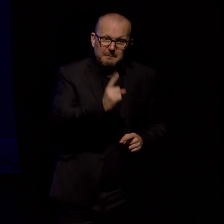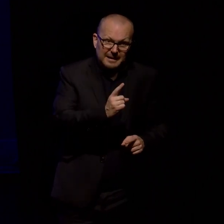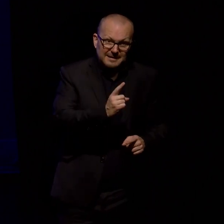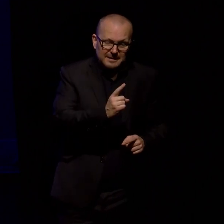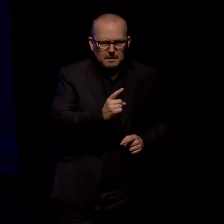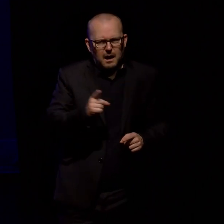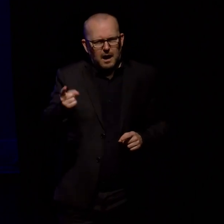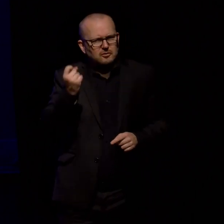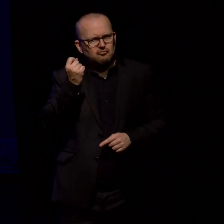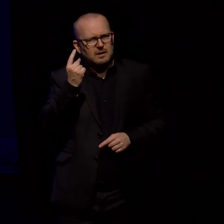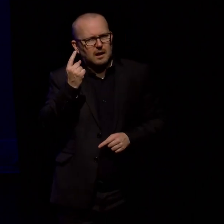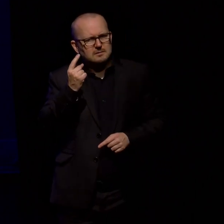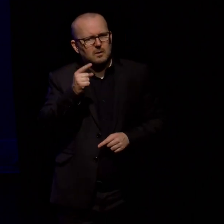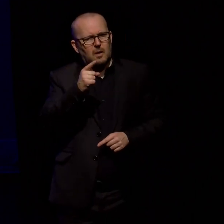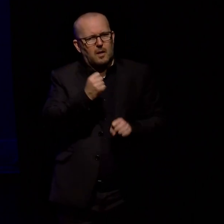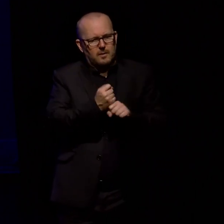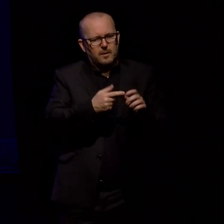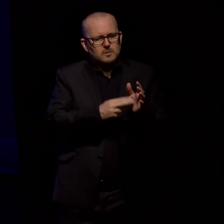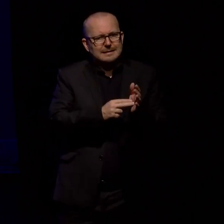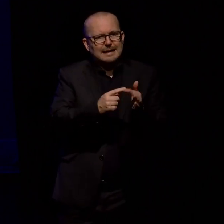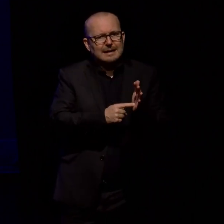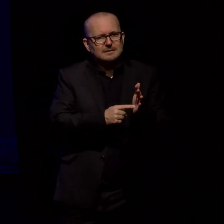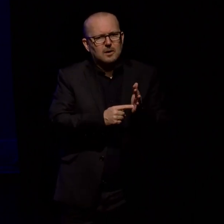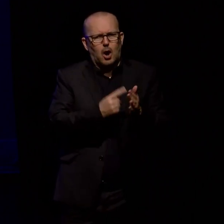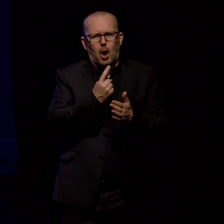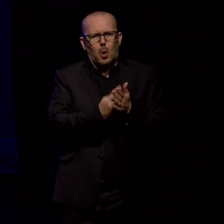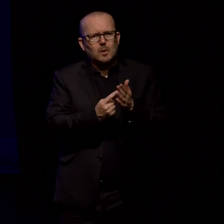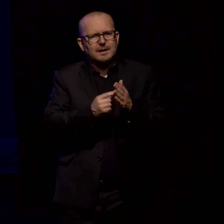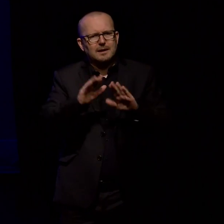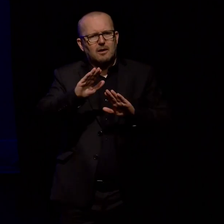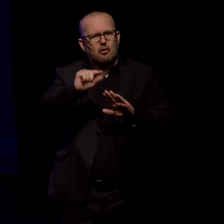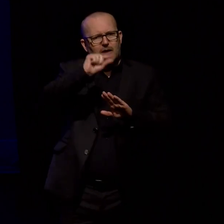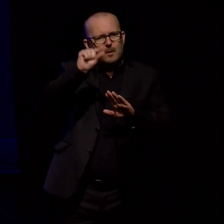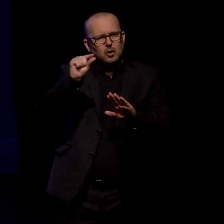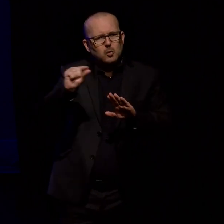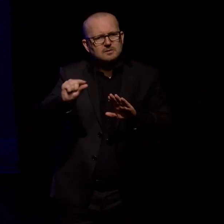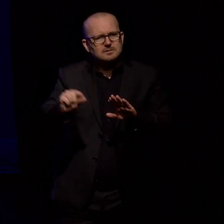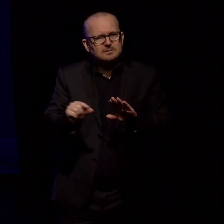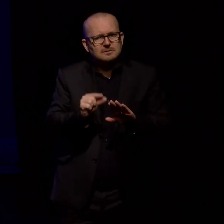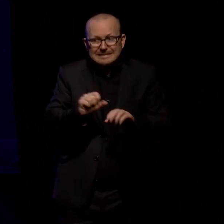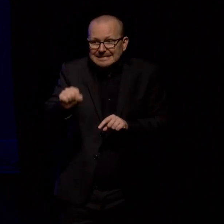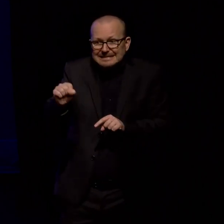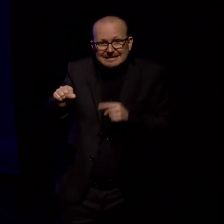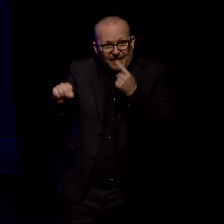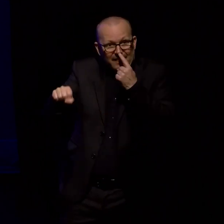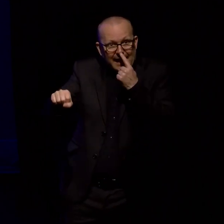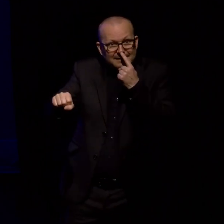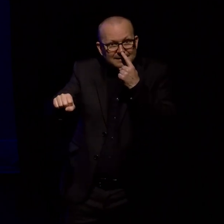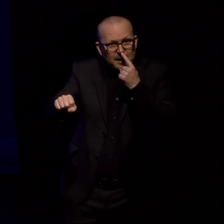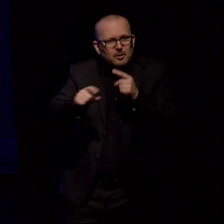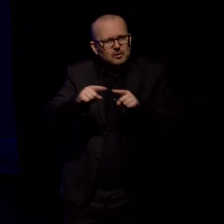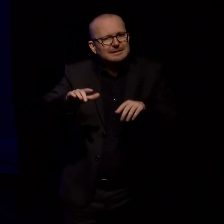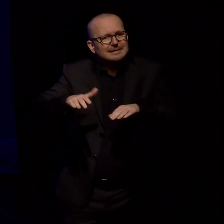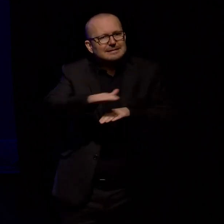but I just realized that all of those Gannets are around the coast and it's like yes yes that's right and that little victory